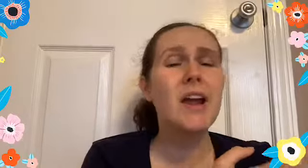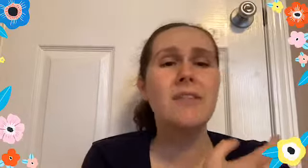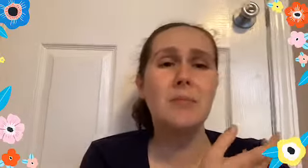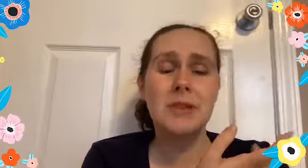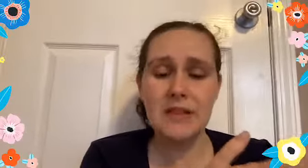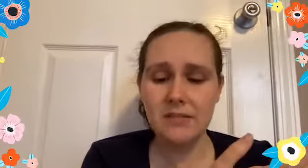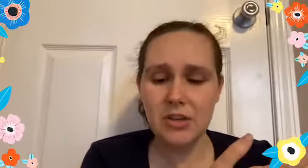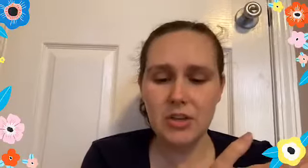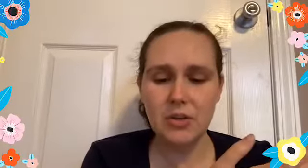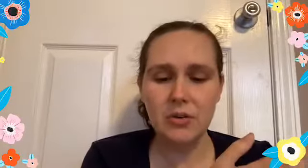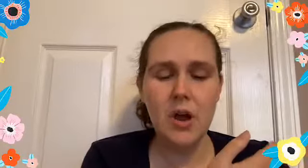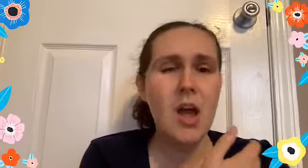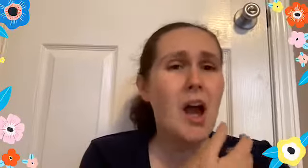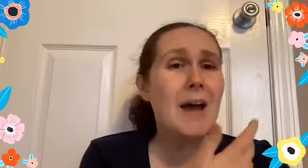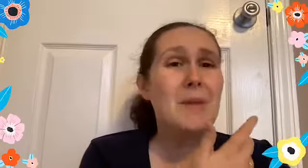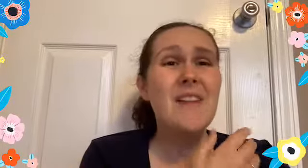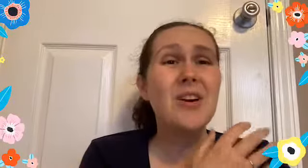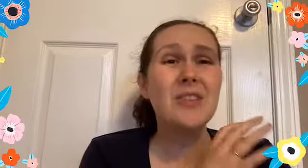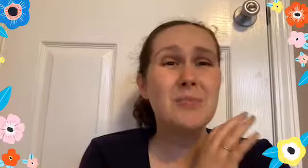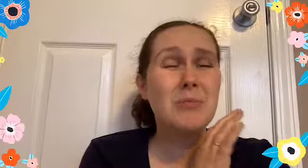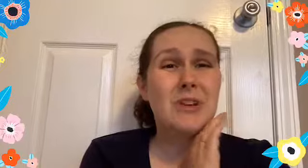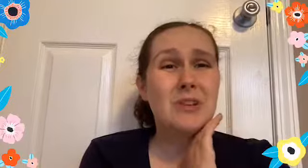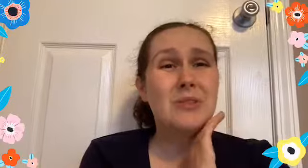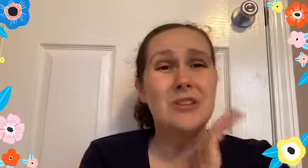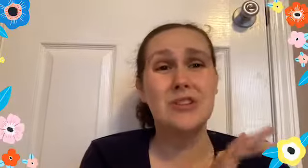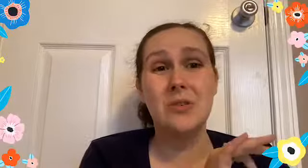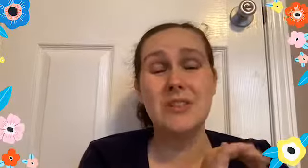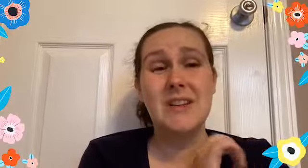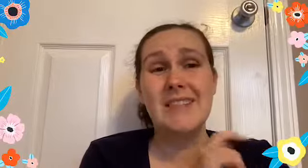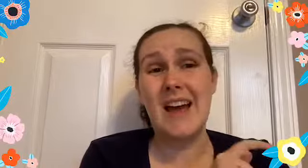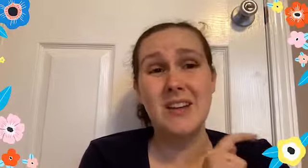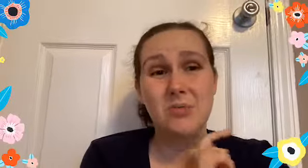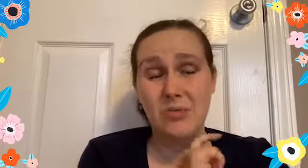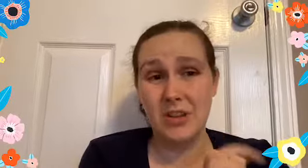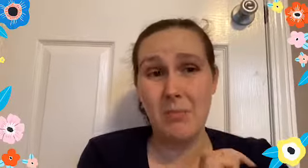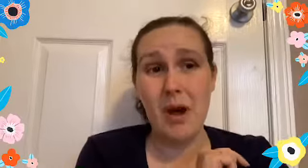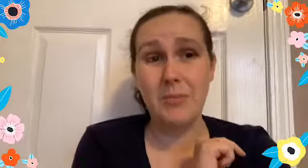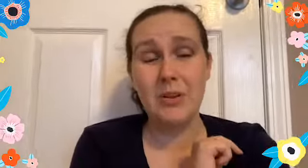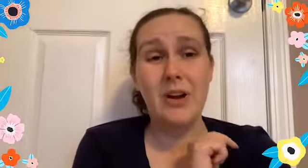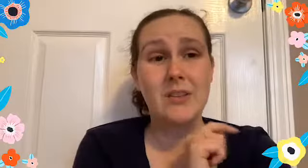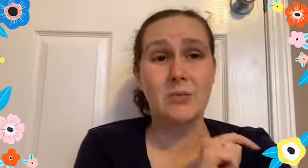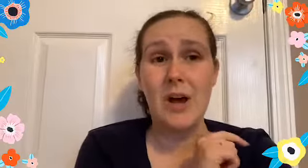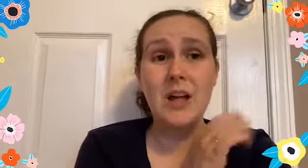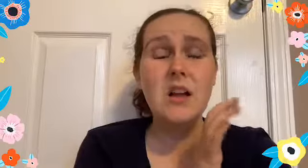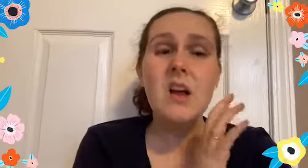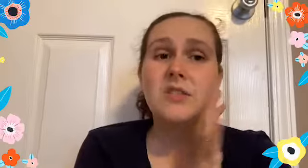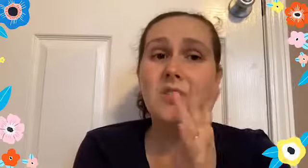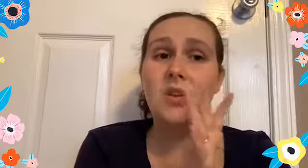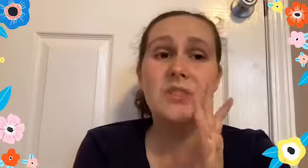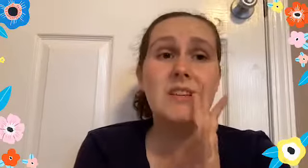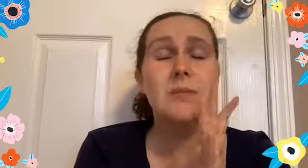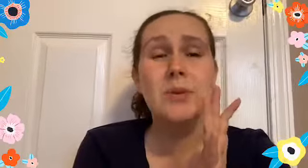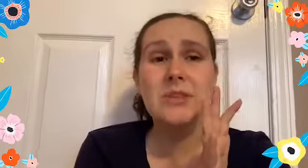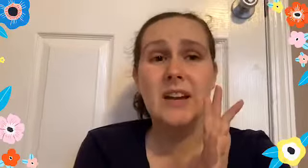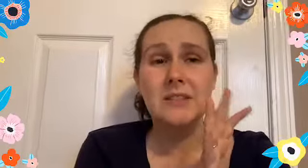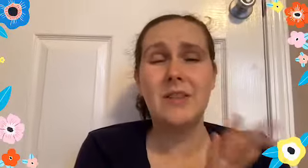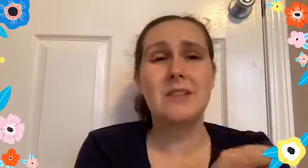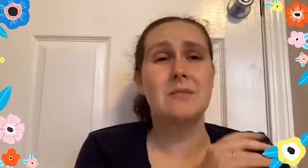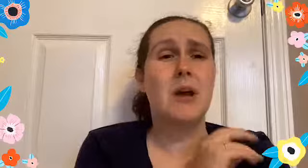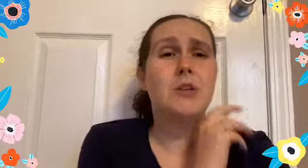I believe in you. Um, I've heard of people including jokes and that that is really popular as well. So just keep those kinds of things in mind.